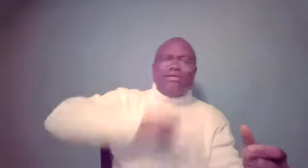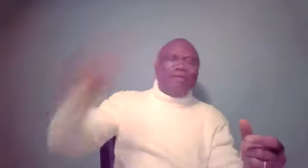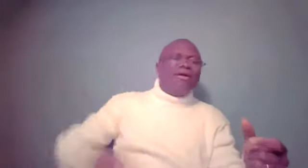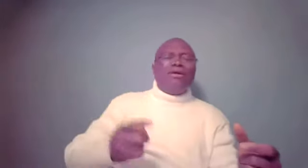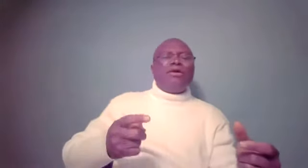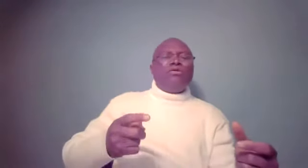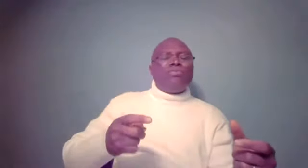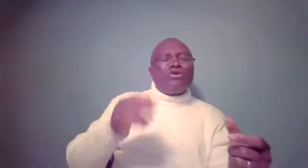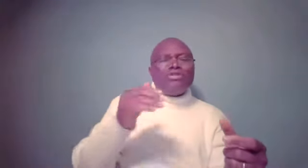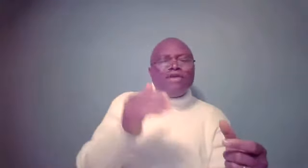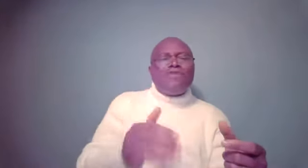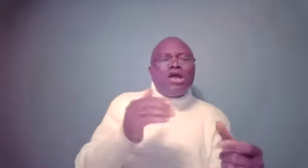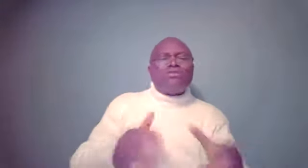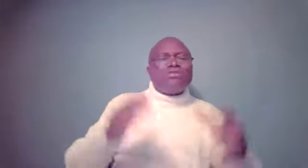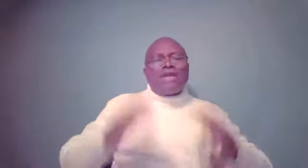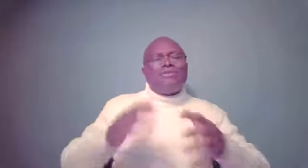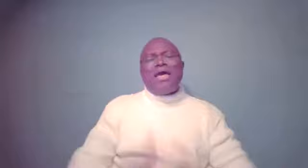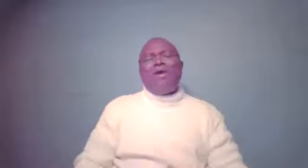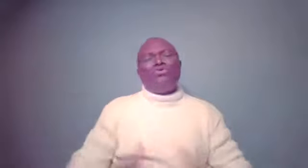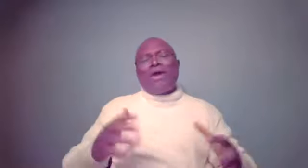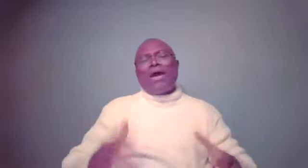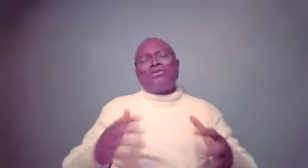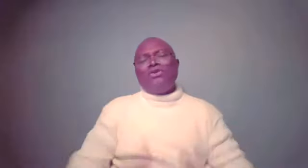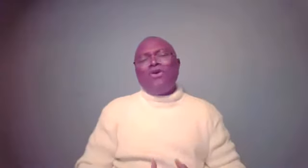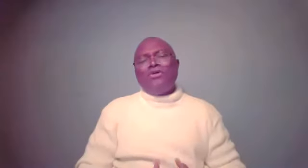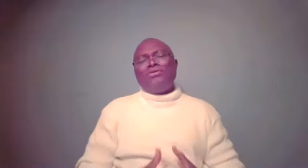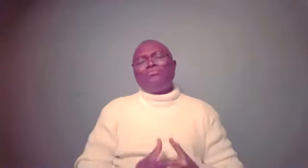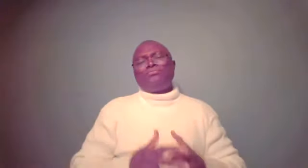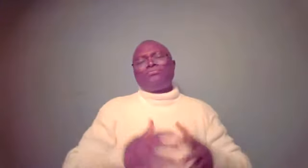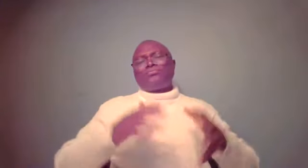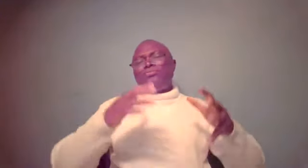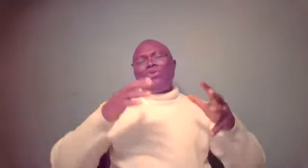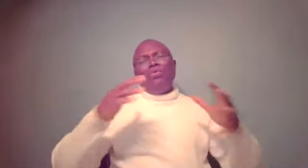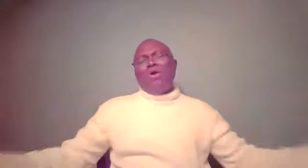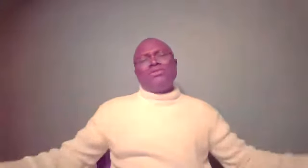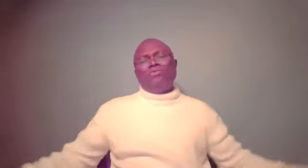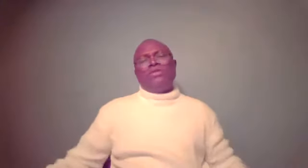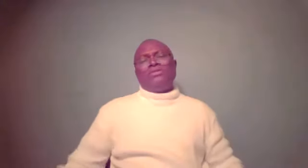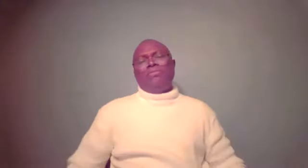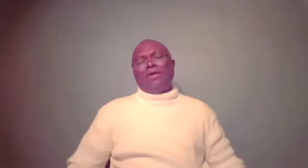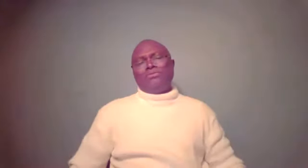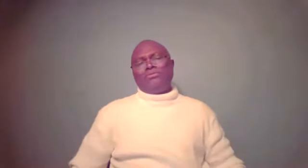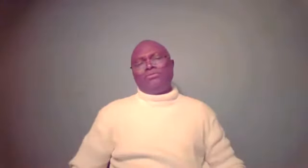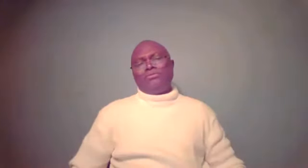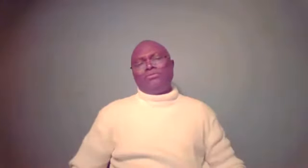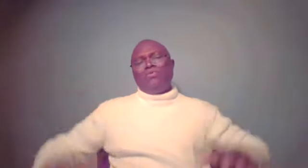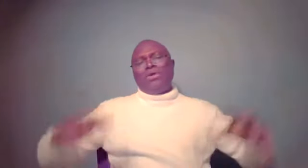in and, because they've not sat down to ask God, what is this about? Tell me what